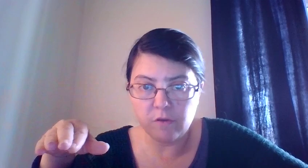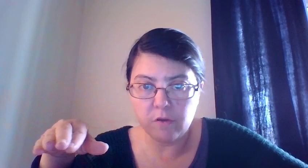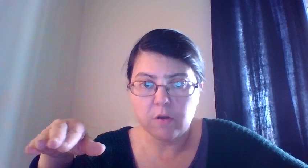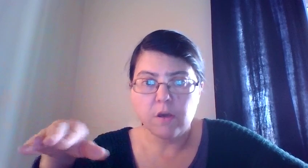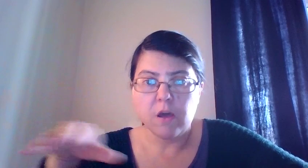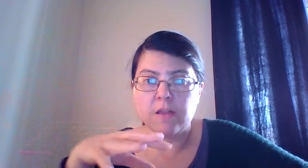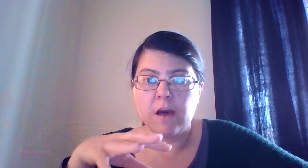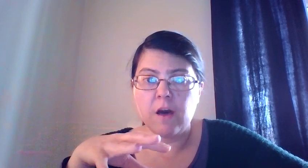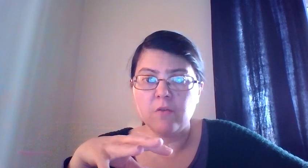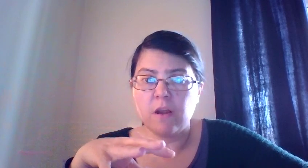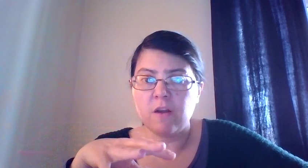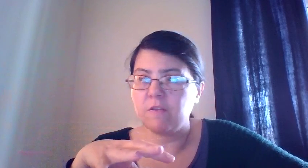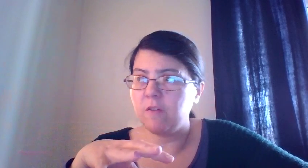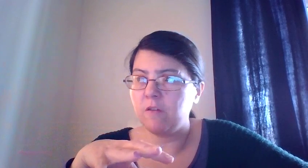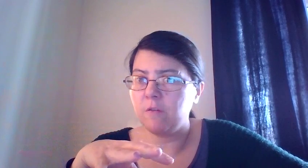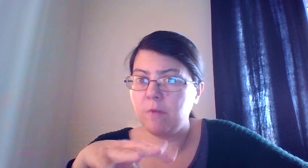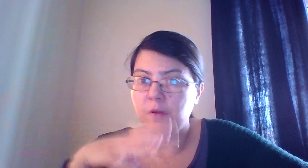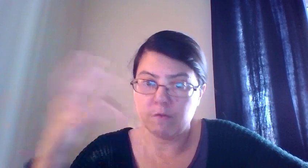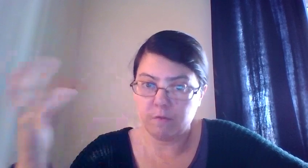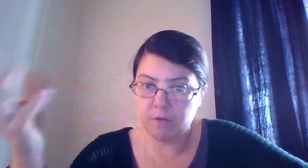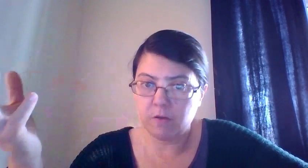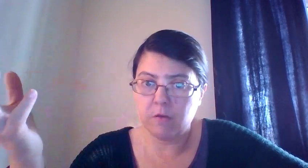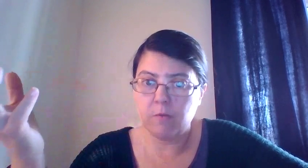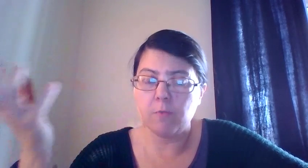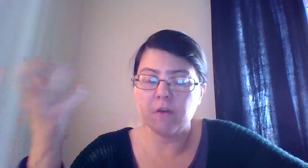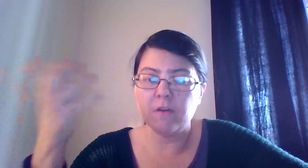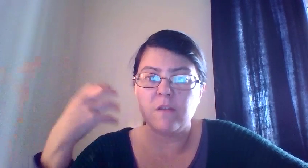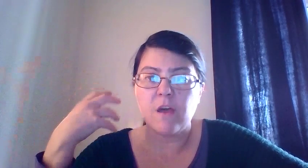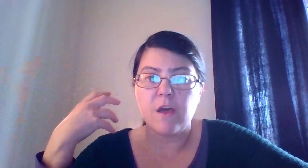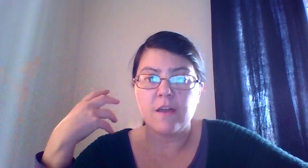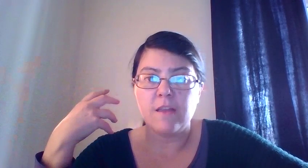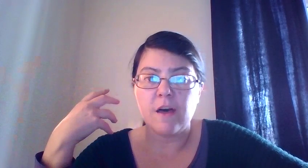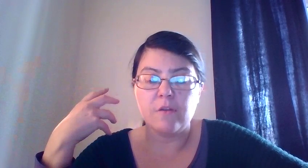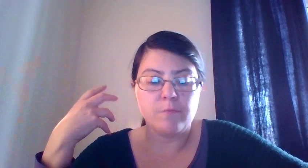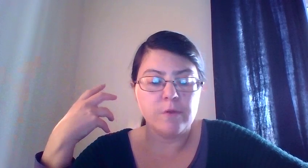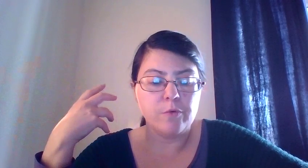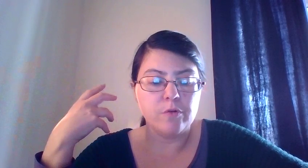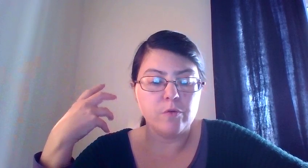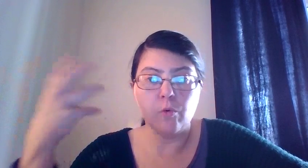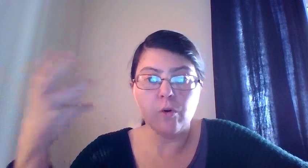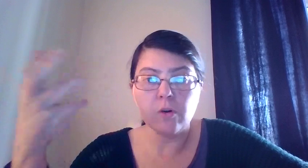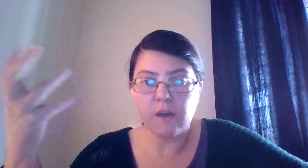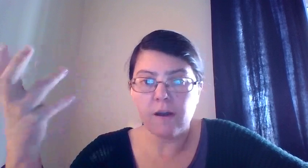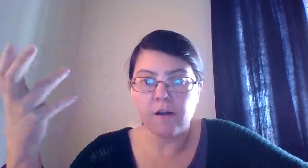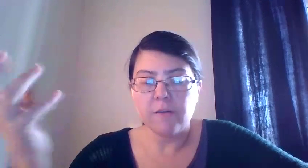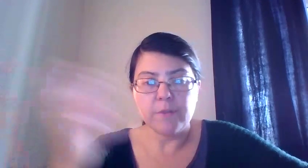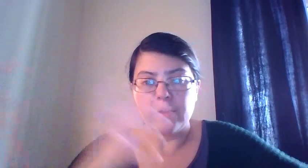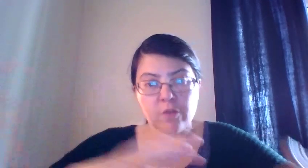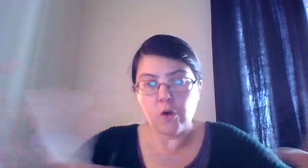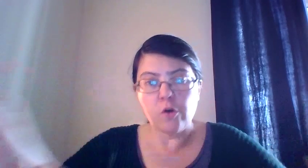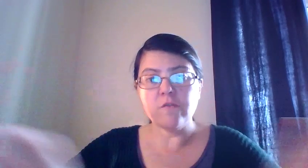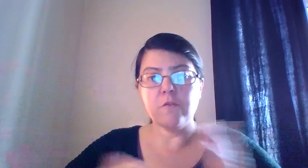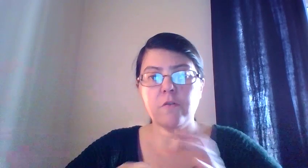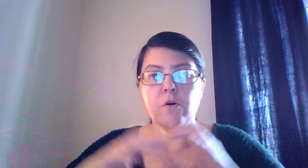because of the bombings, and now the people who work there, it's closed, you know,